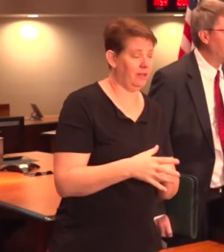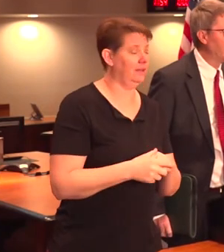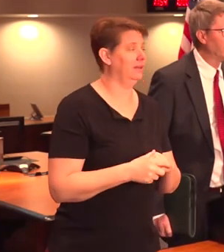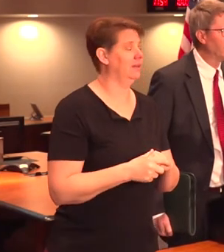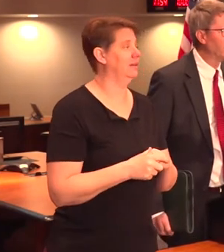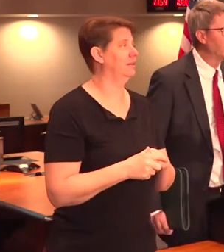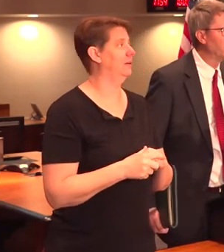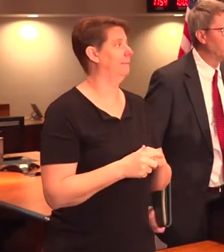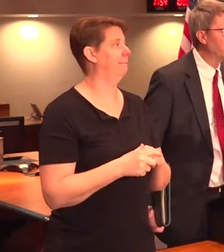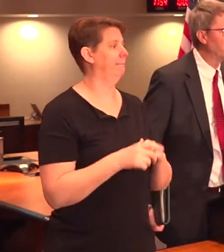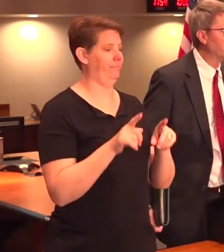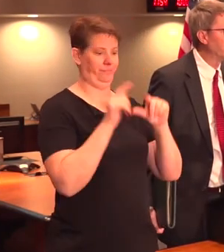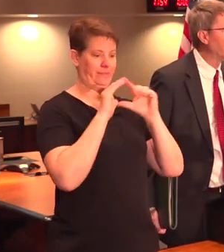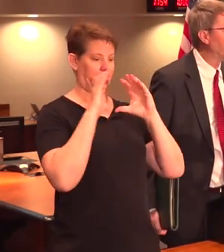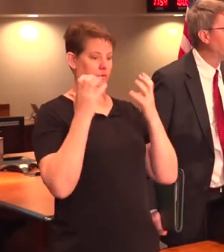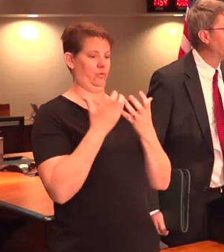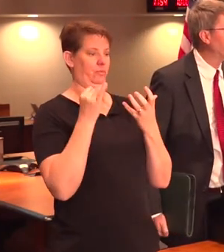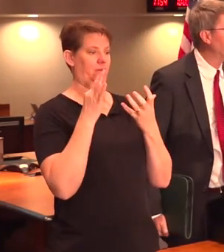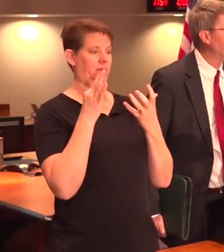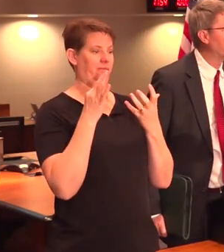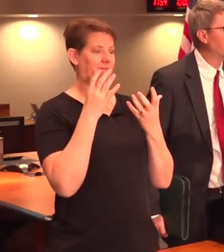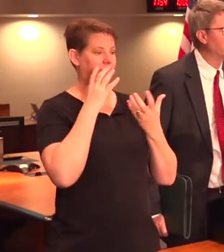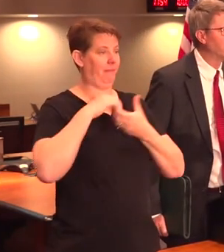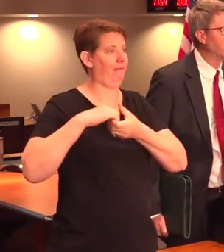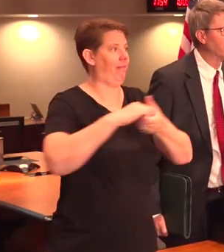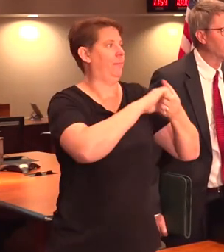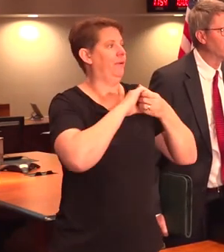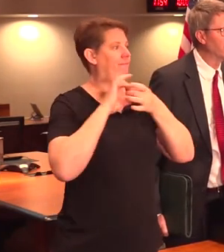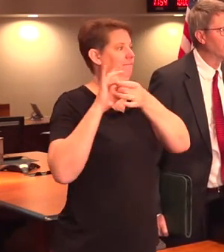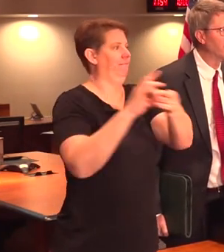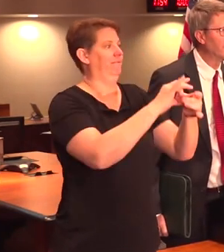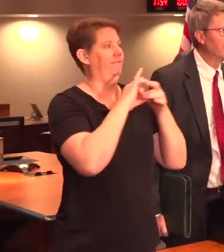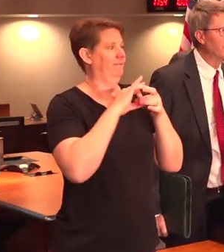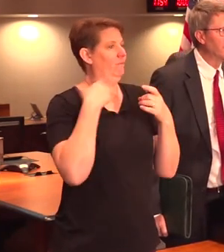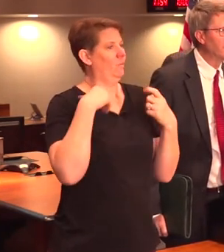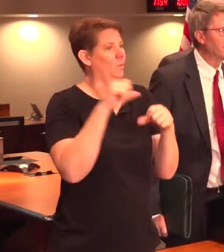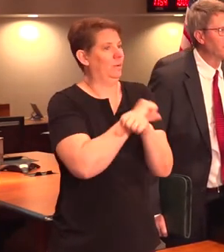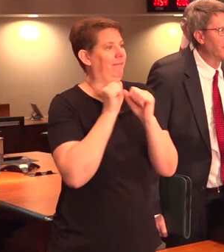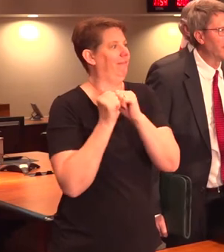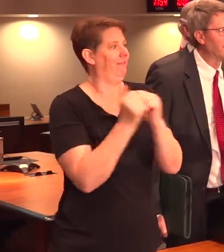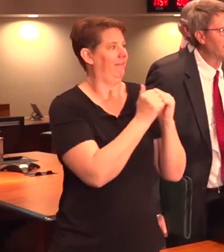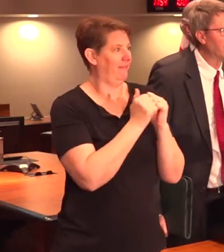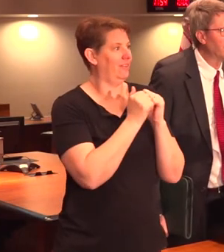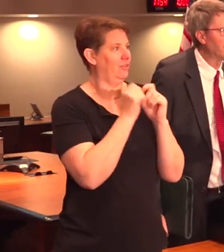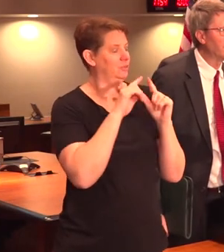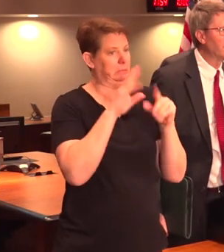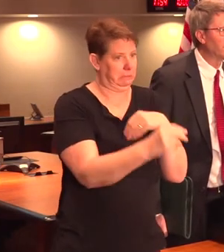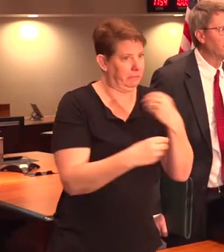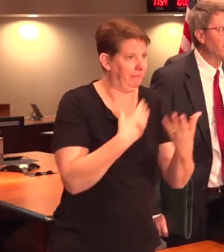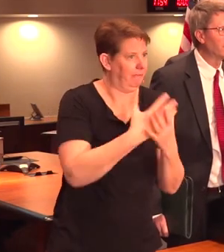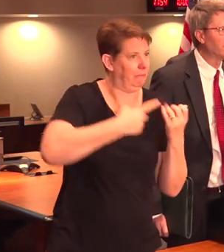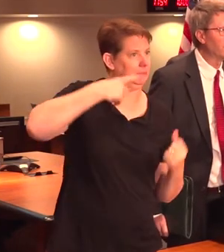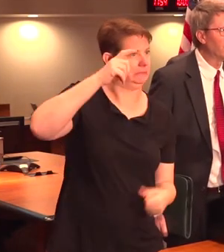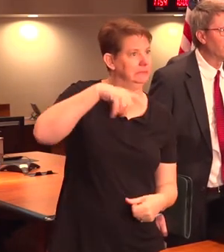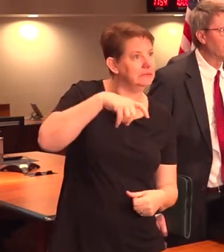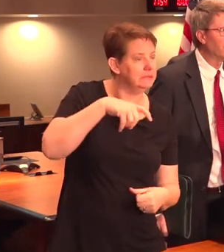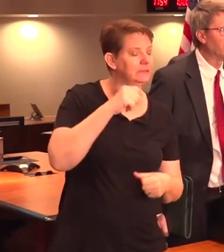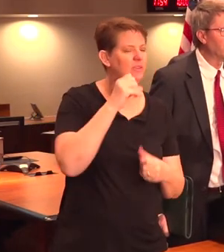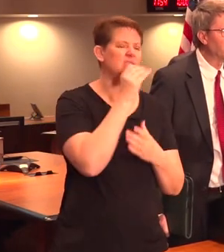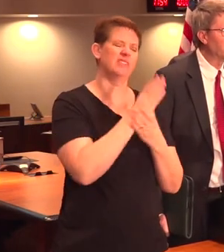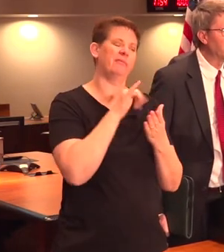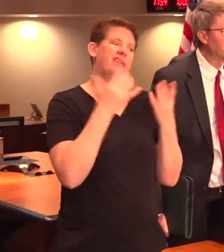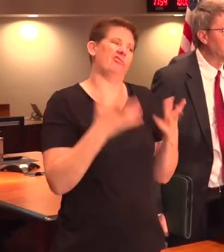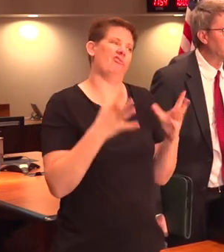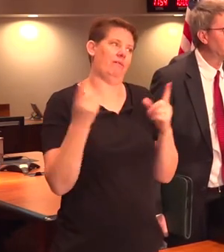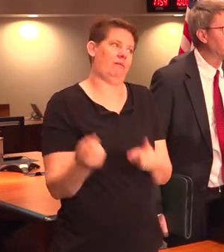As a group of collaborative companies, we are always trying to work with each other in the supply chain. Some of that is going on